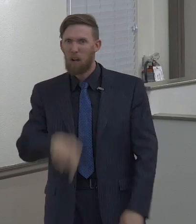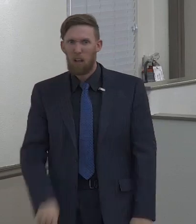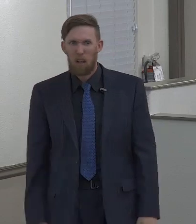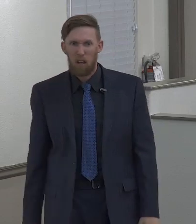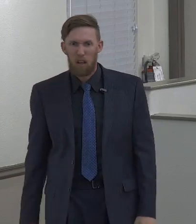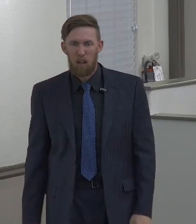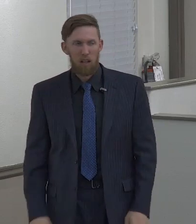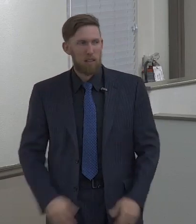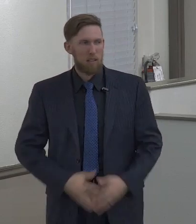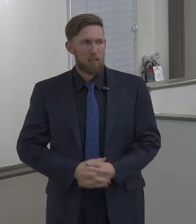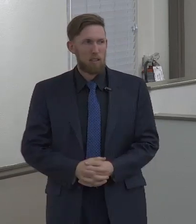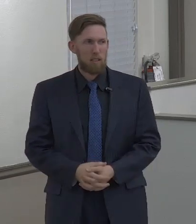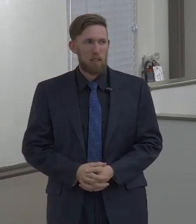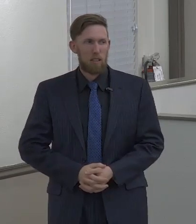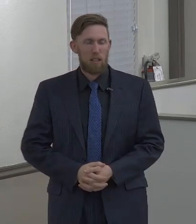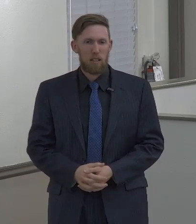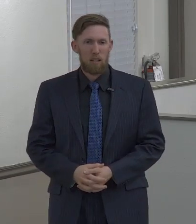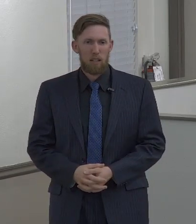Well, at least Aurora.